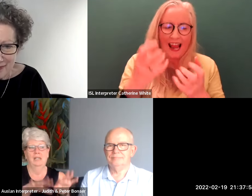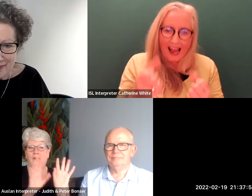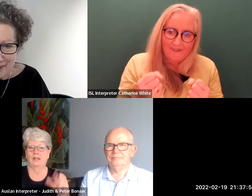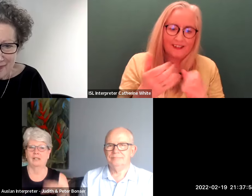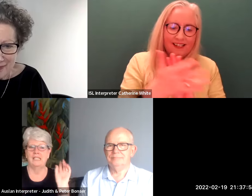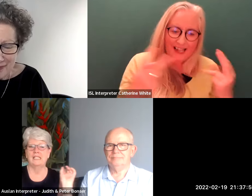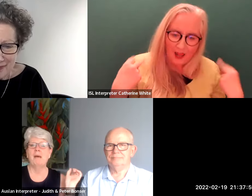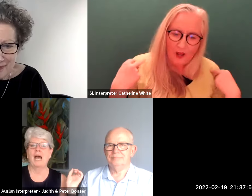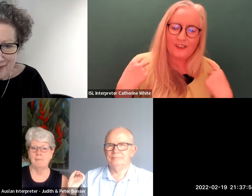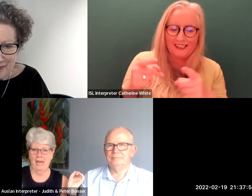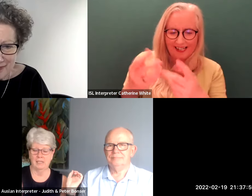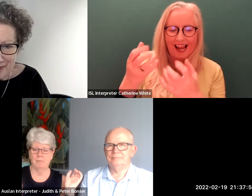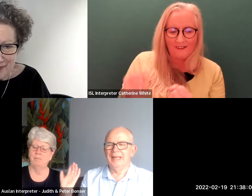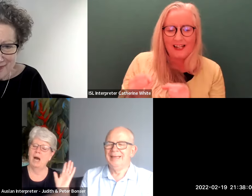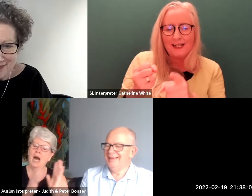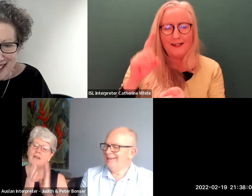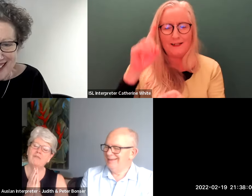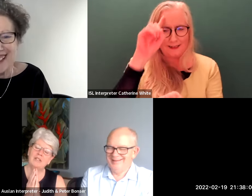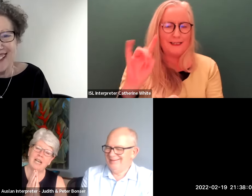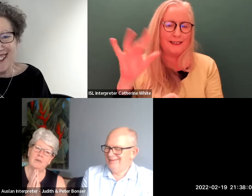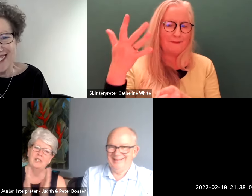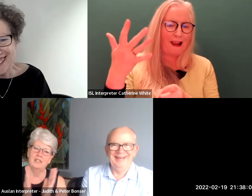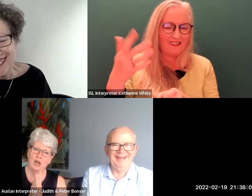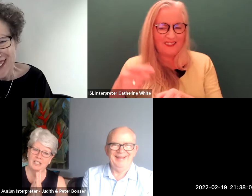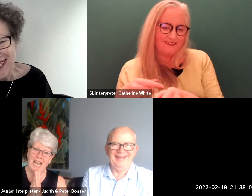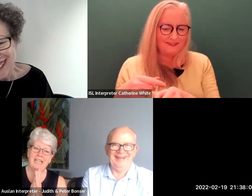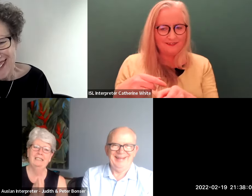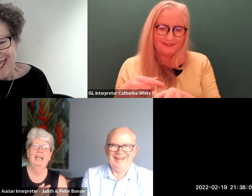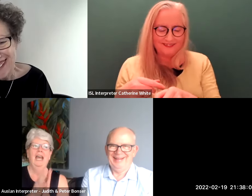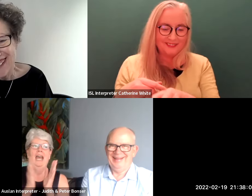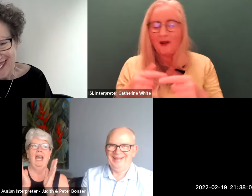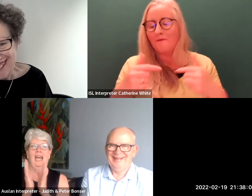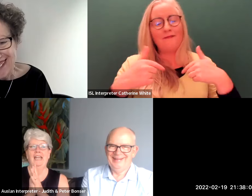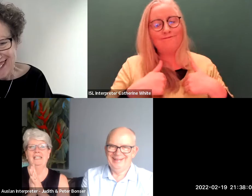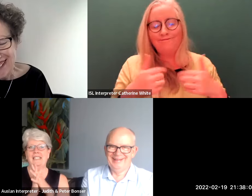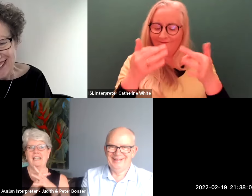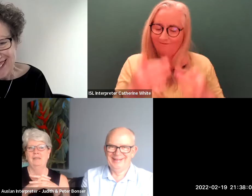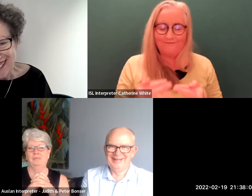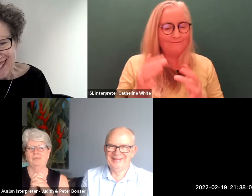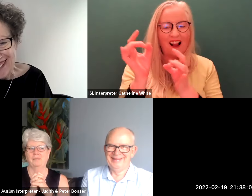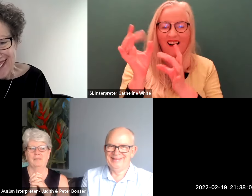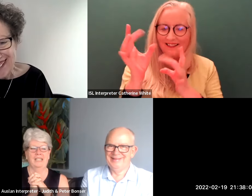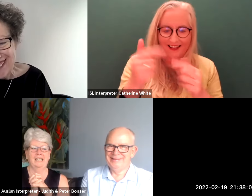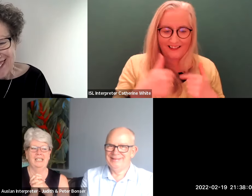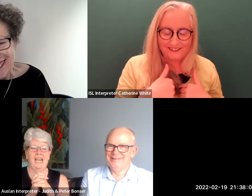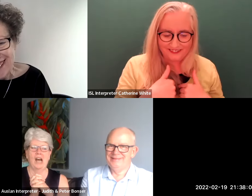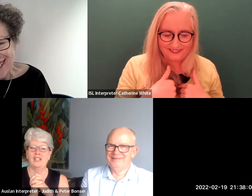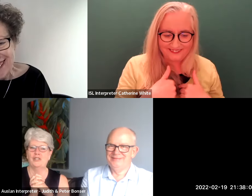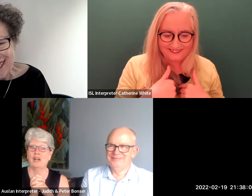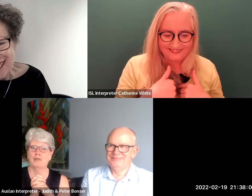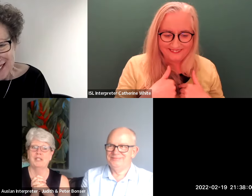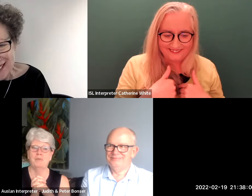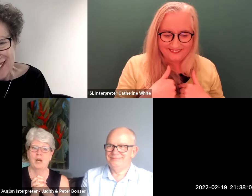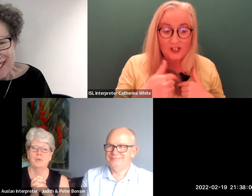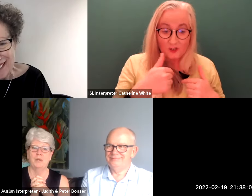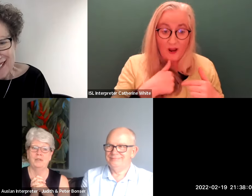you know he's a smarty pet but my first language is ausland and um yeah i